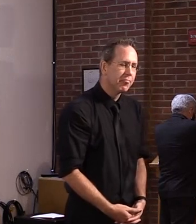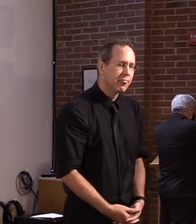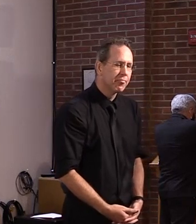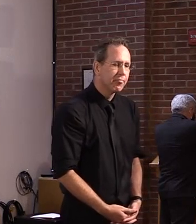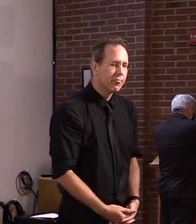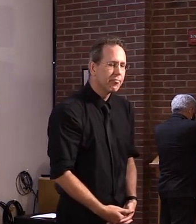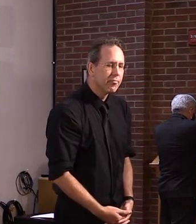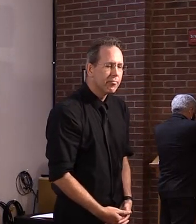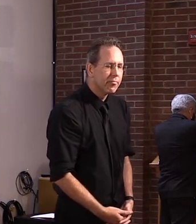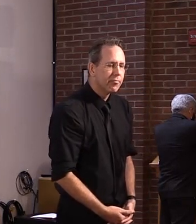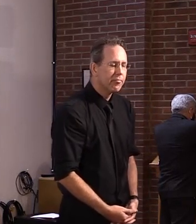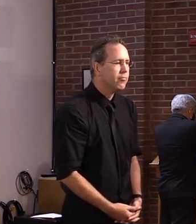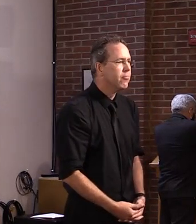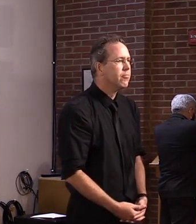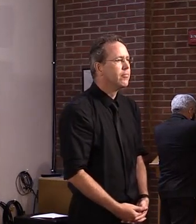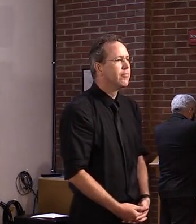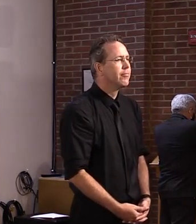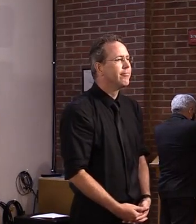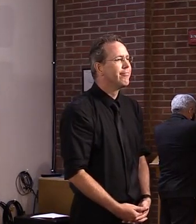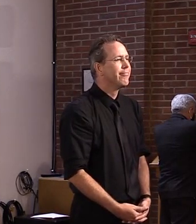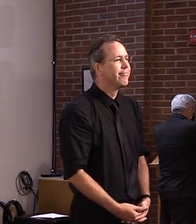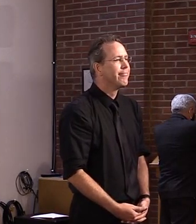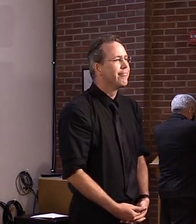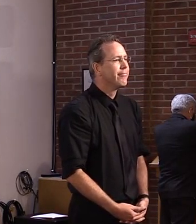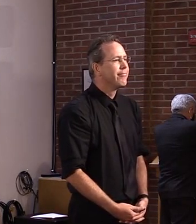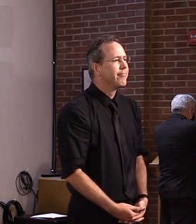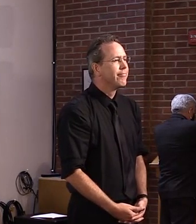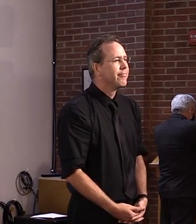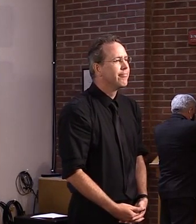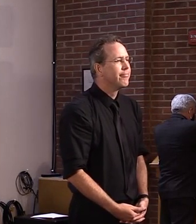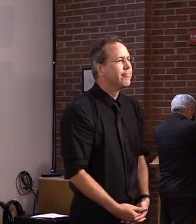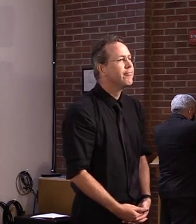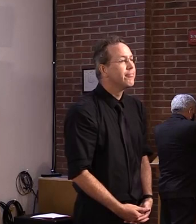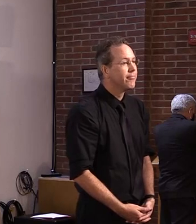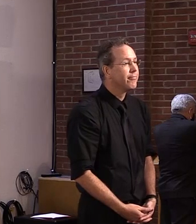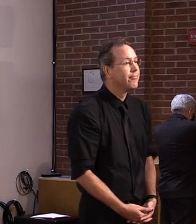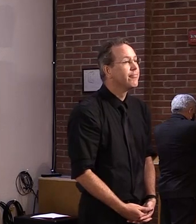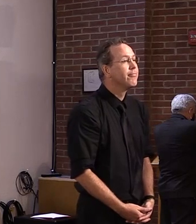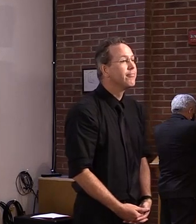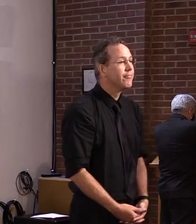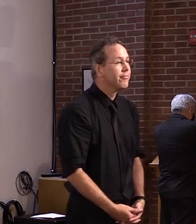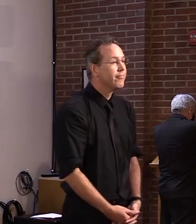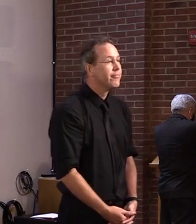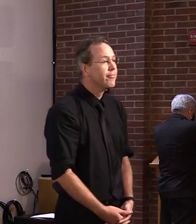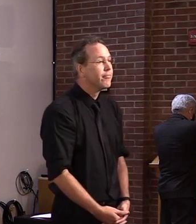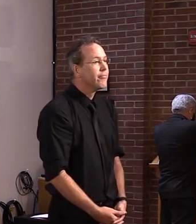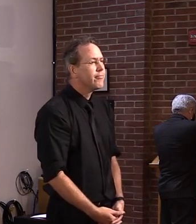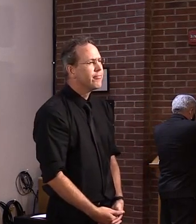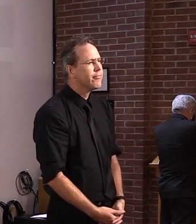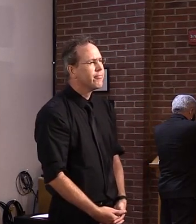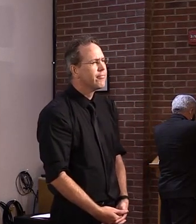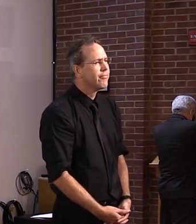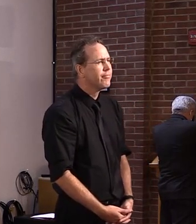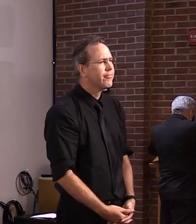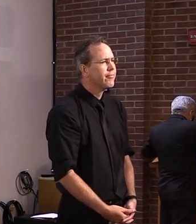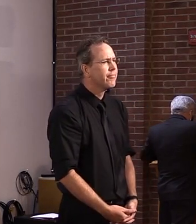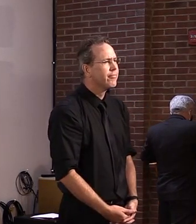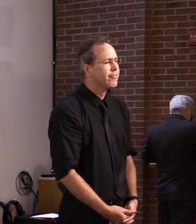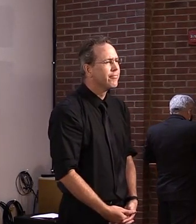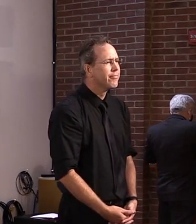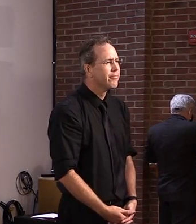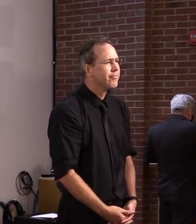The Virginia commissioner of health last week said when the COVID vaccine becomes available, he plans to make